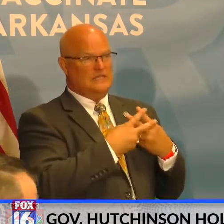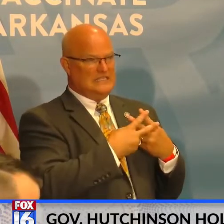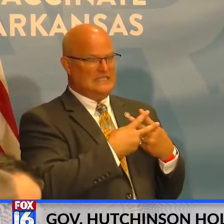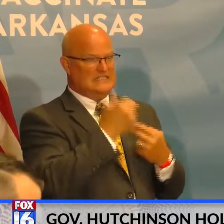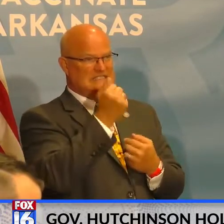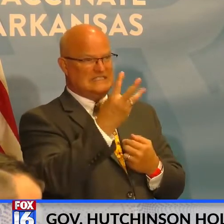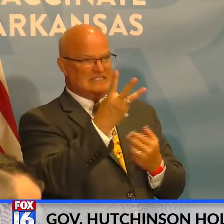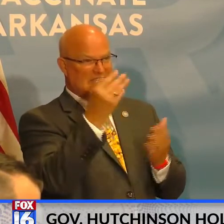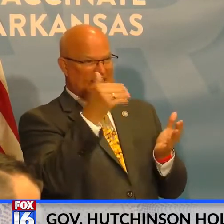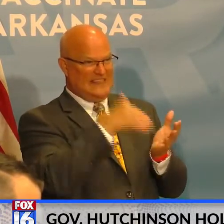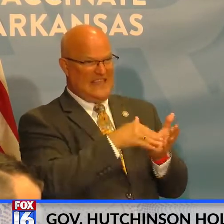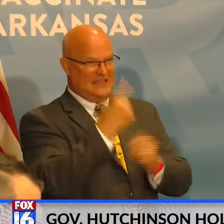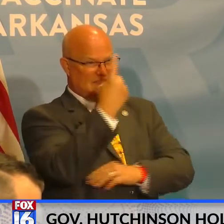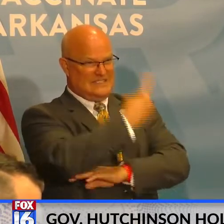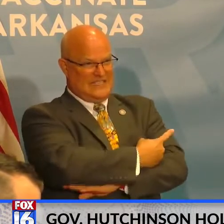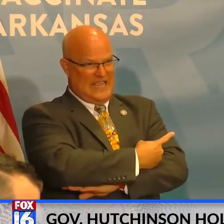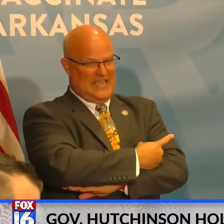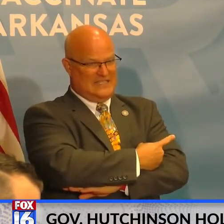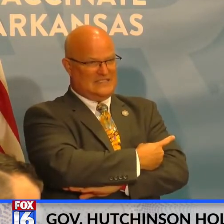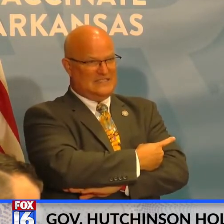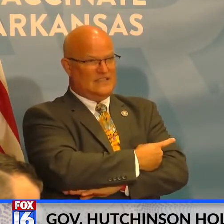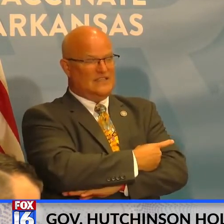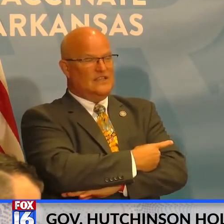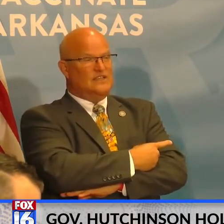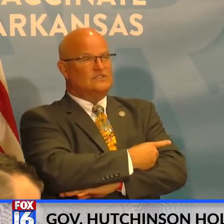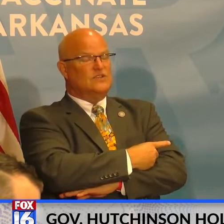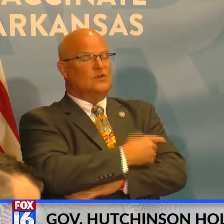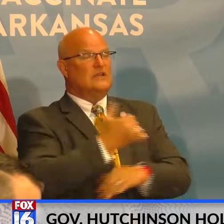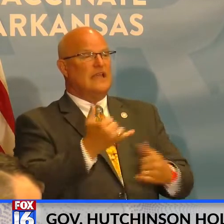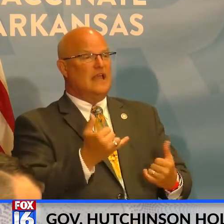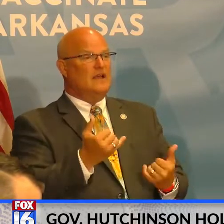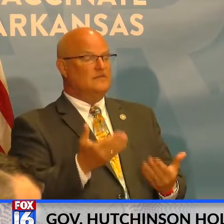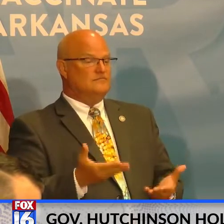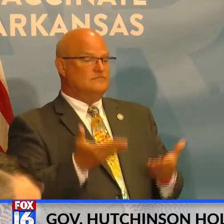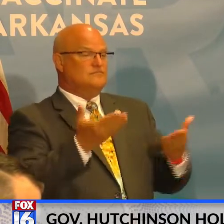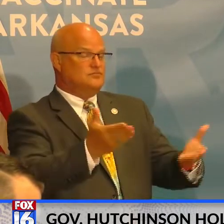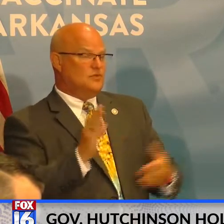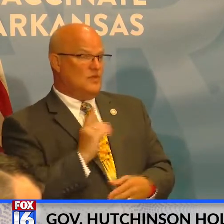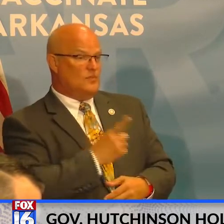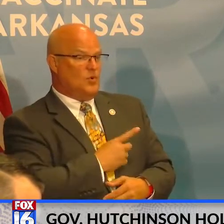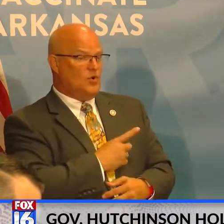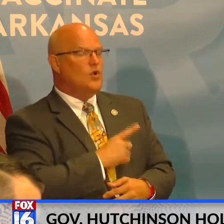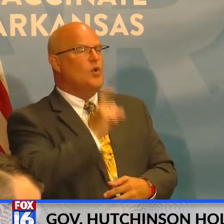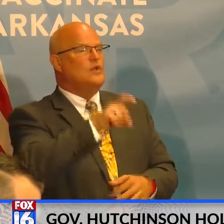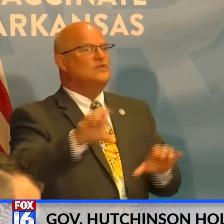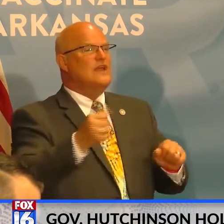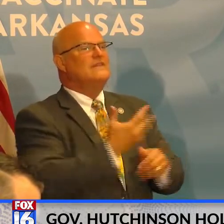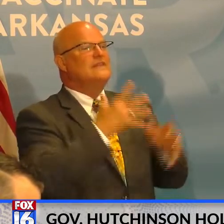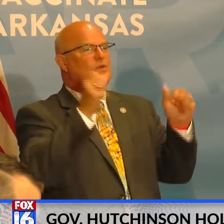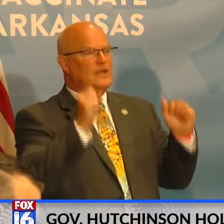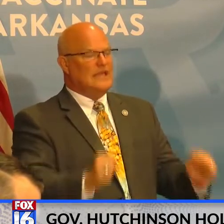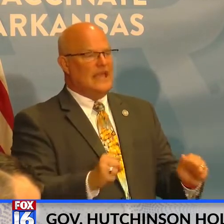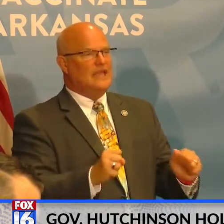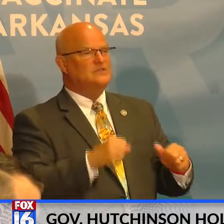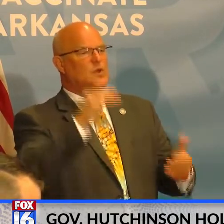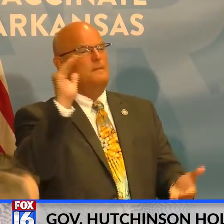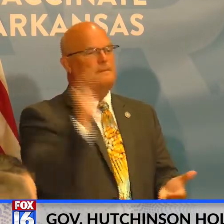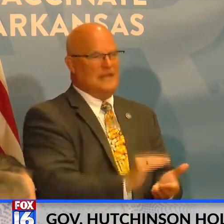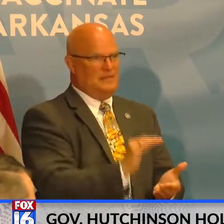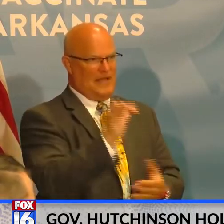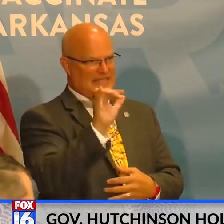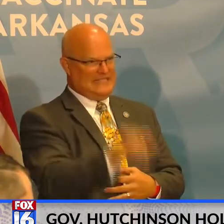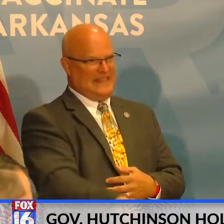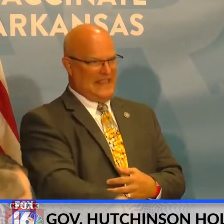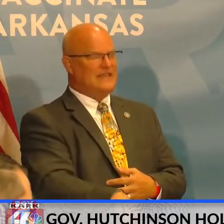And so, um, her case to her board was, we need to do everything we can in order to minimize this.